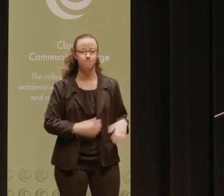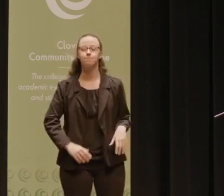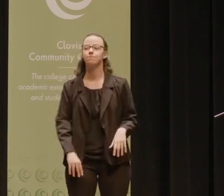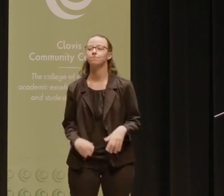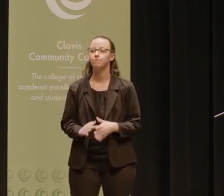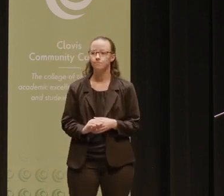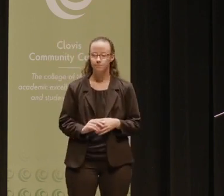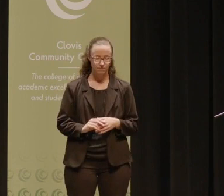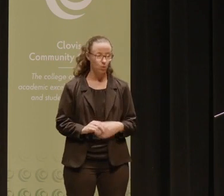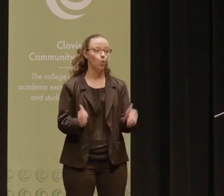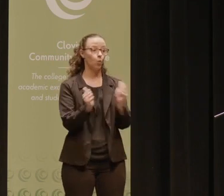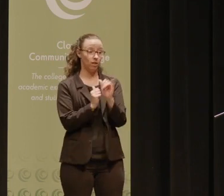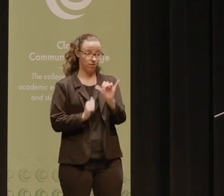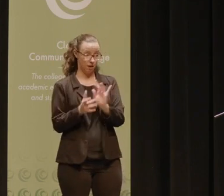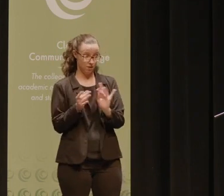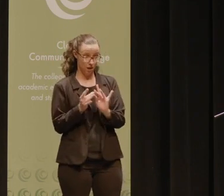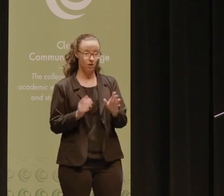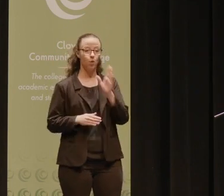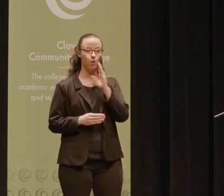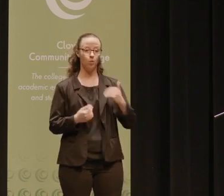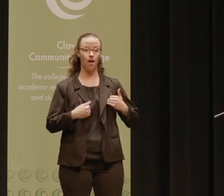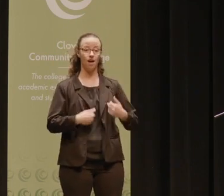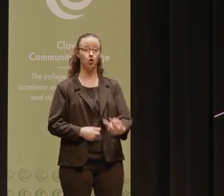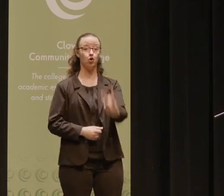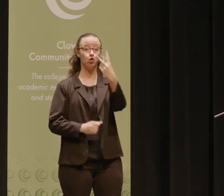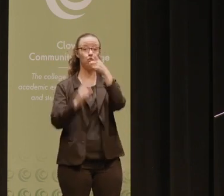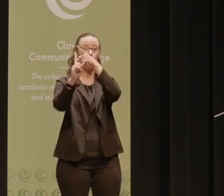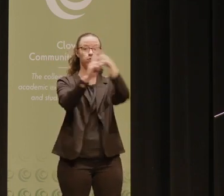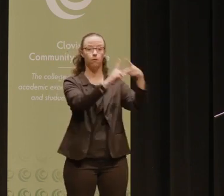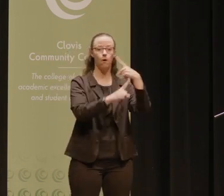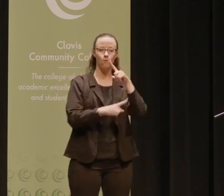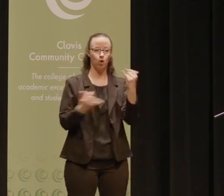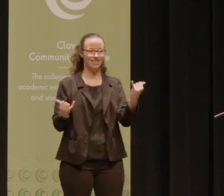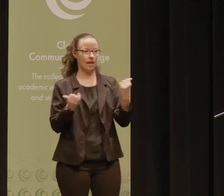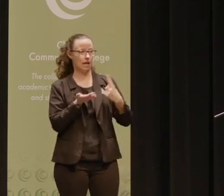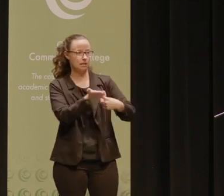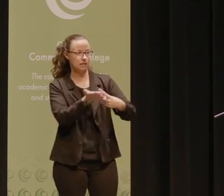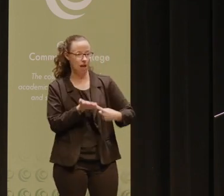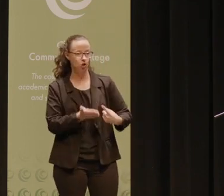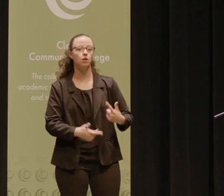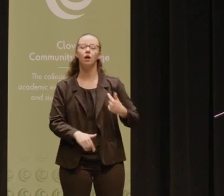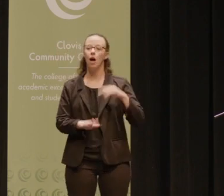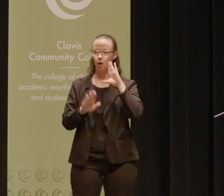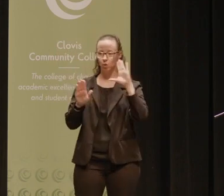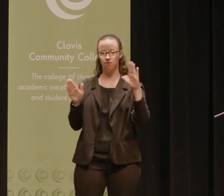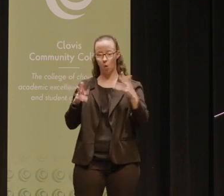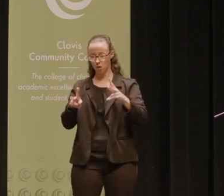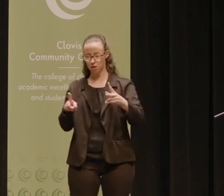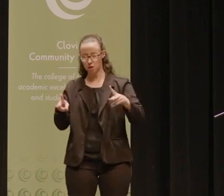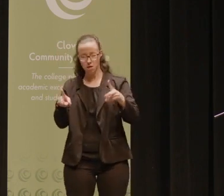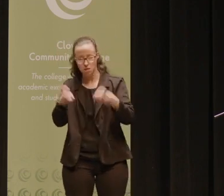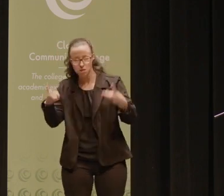And so that said, there's going to be two objectives that inform our discussion today. I'm going to spend some time unpacking some